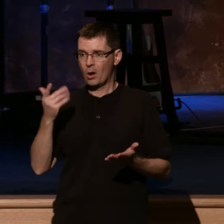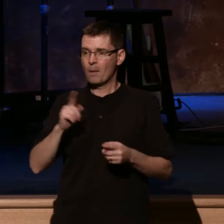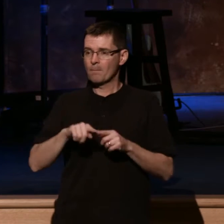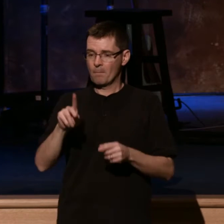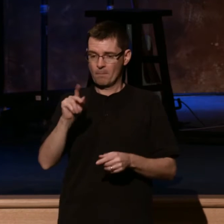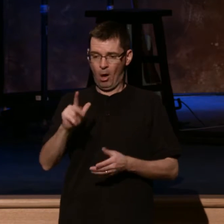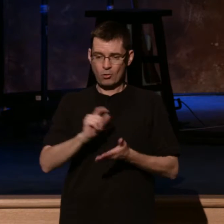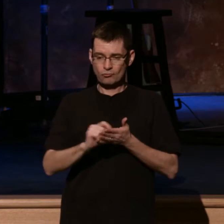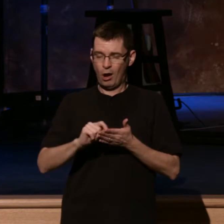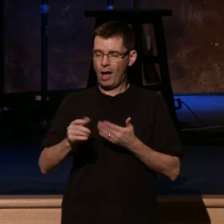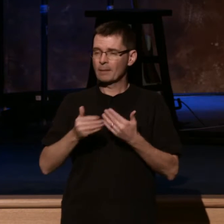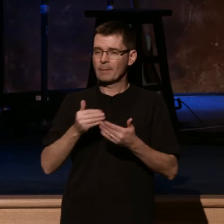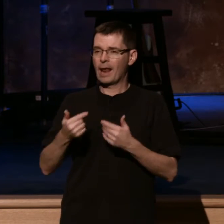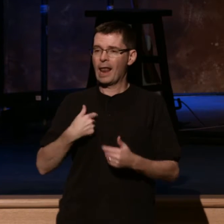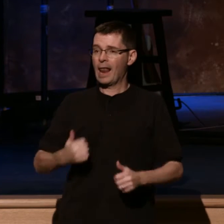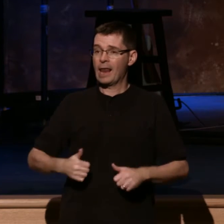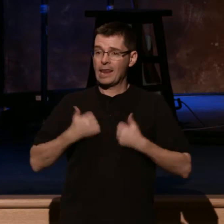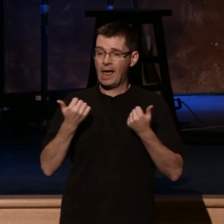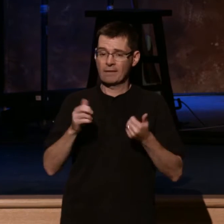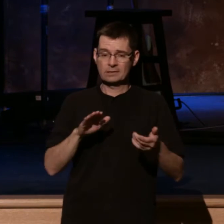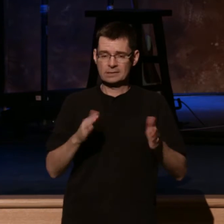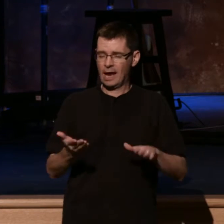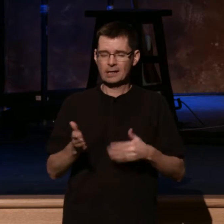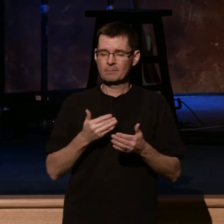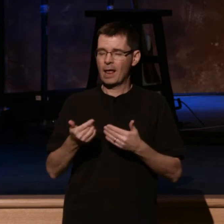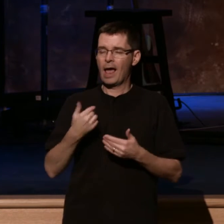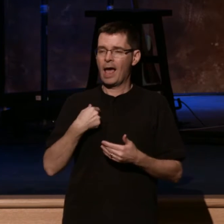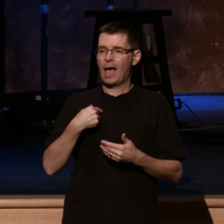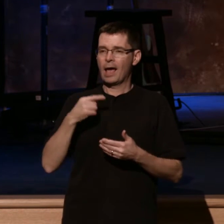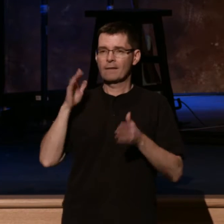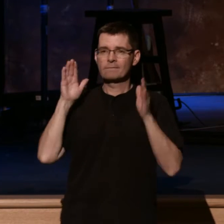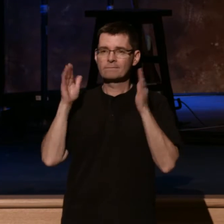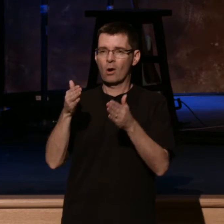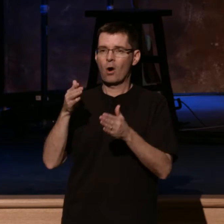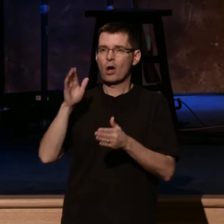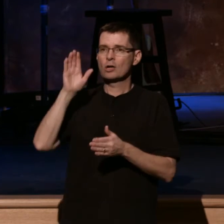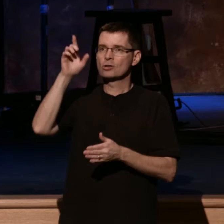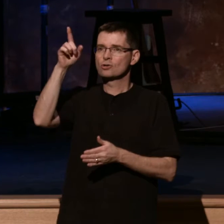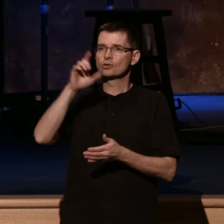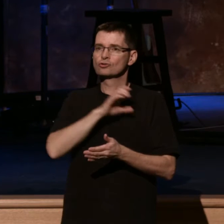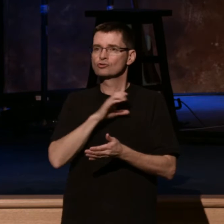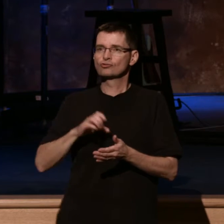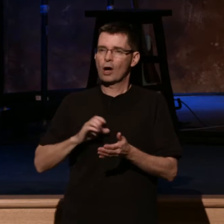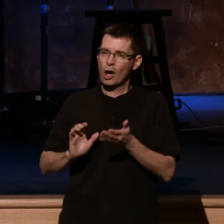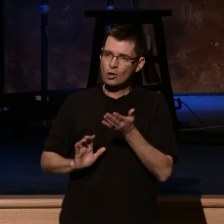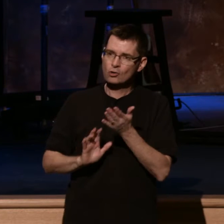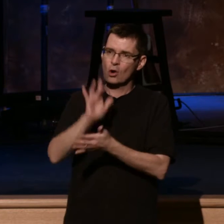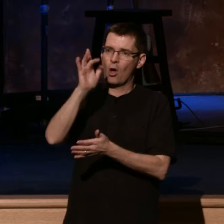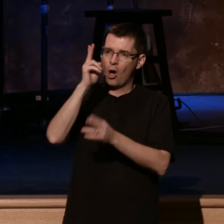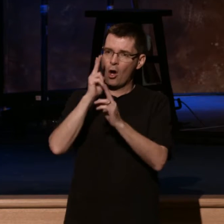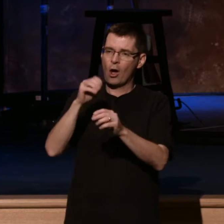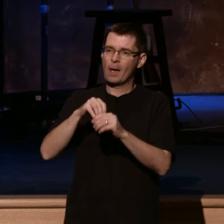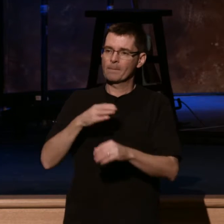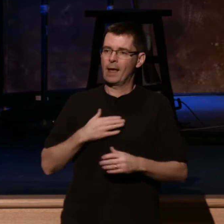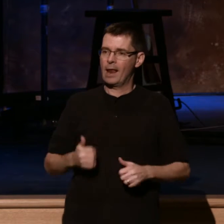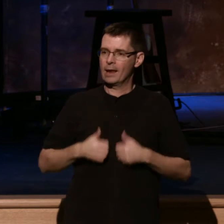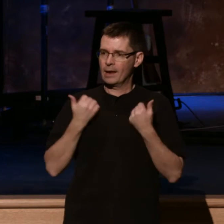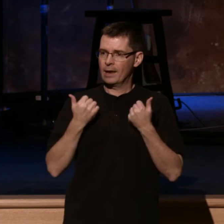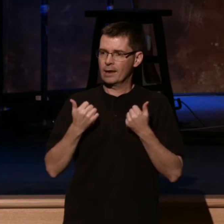care about is the glory of Christ in my life that he will be highly honored in everything I am, everything I do, everything I say.